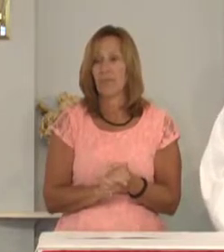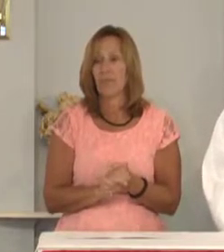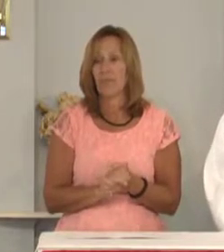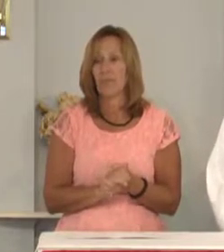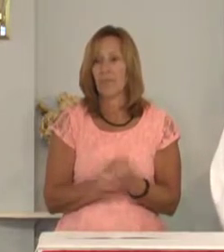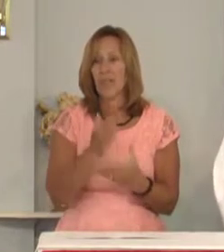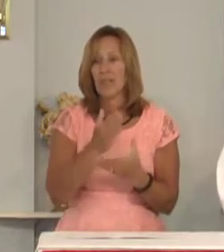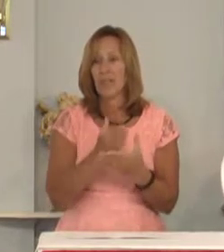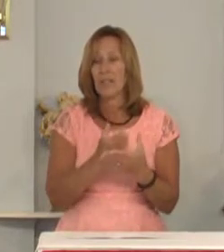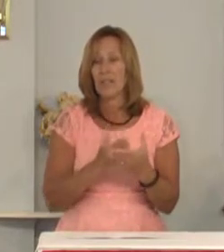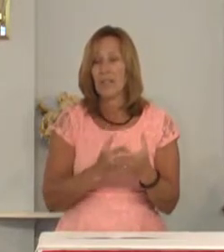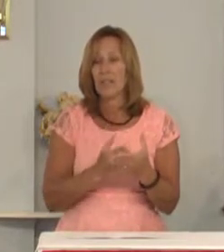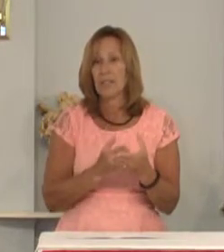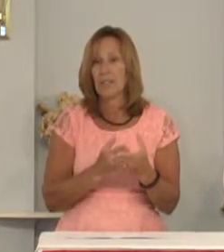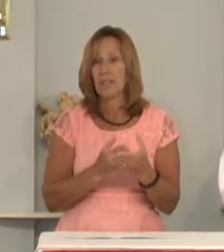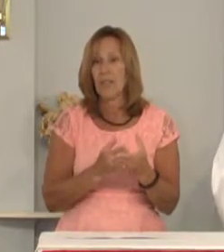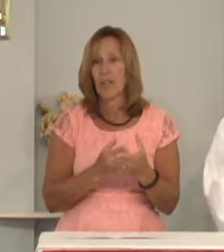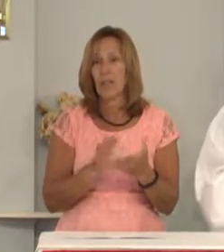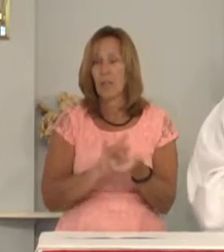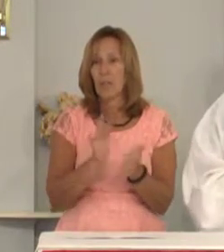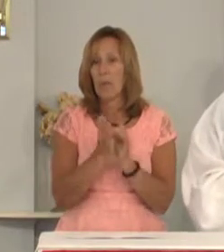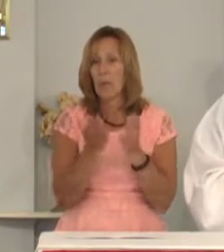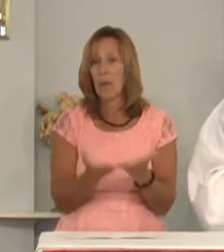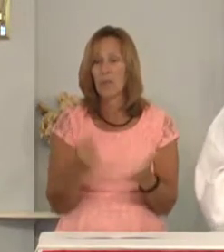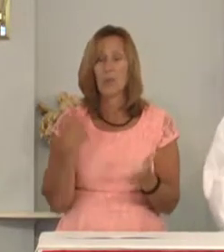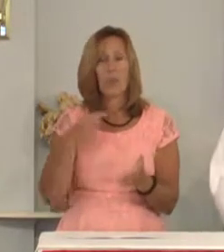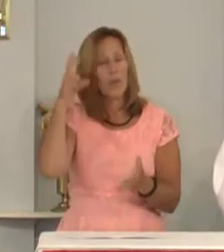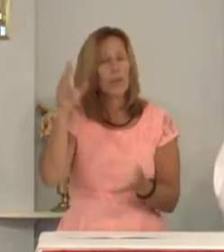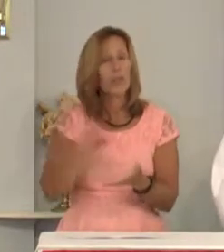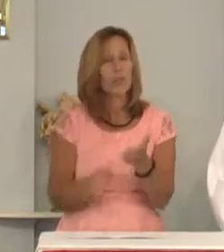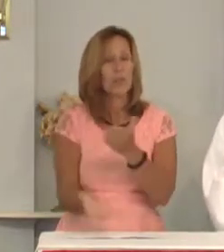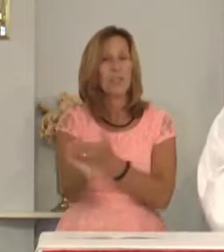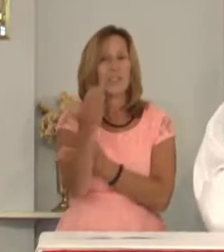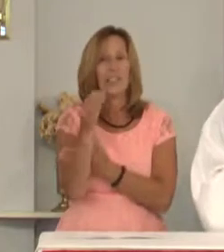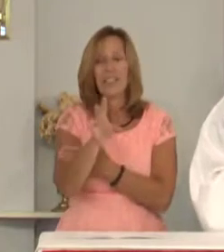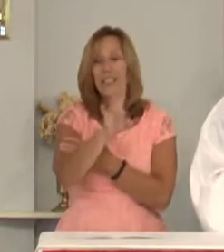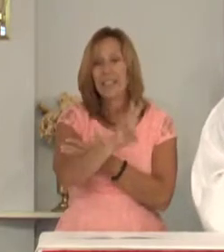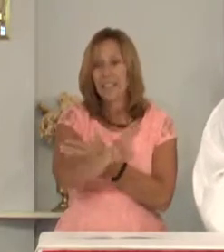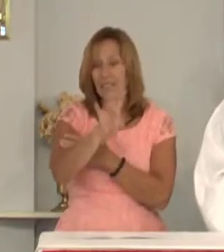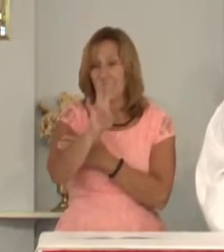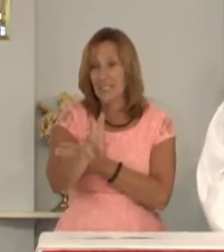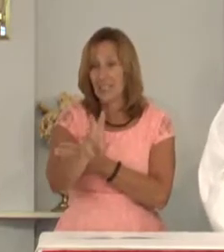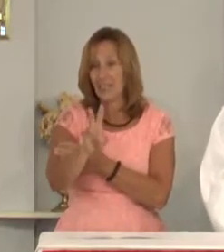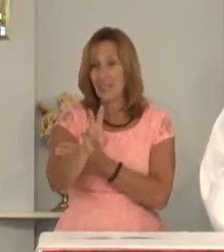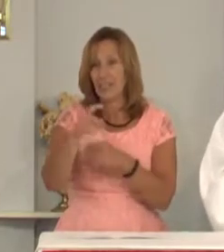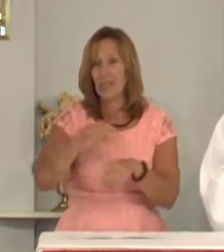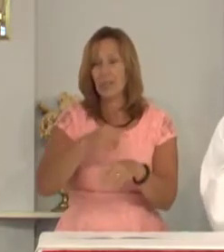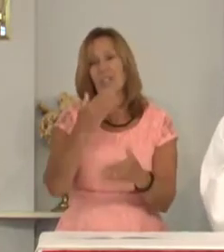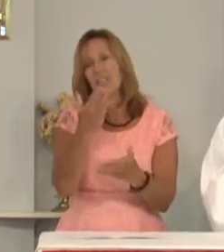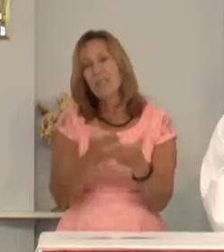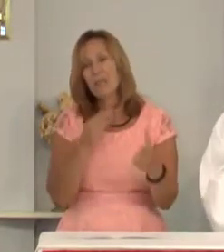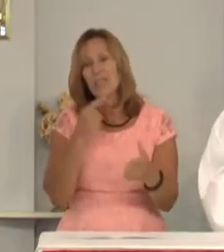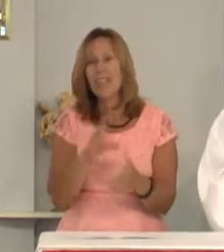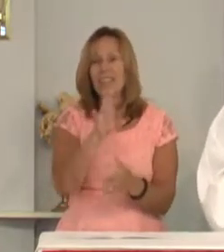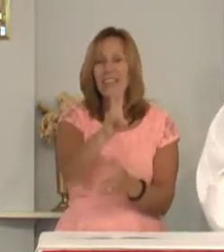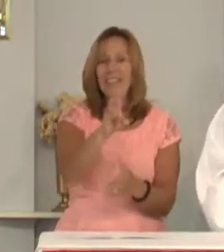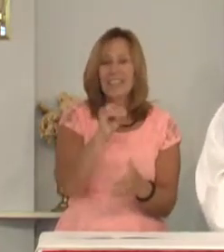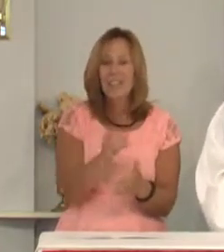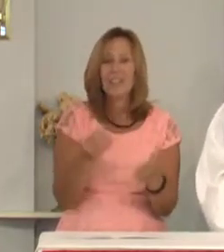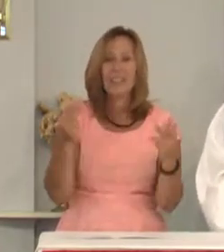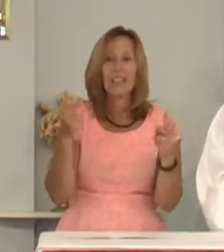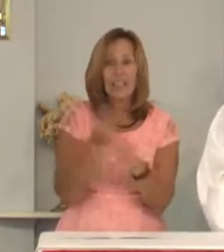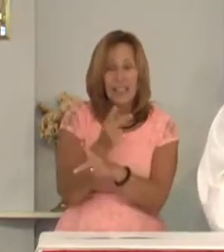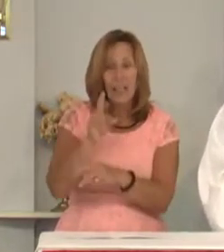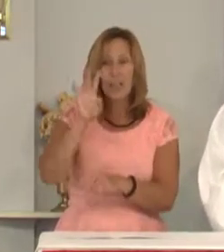Some translations like the one we heard this morning read seventy-seven. Some read seventy times